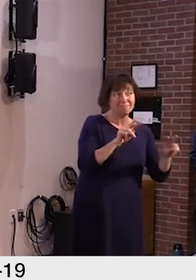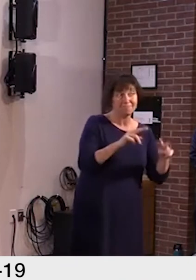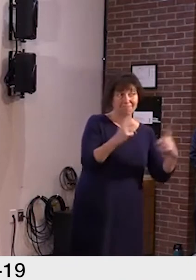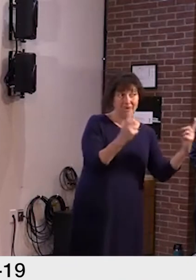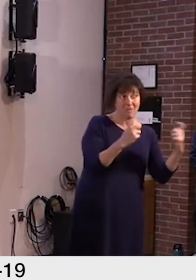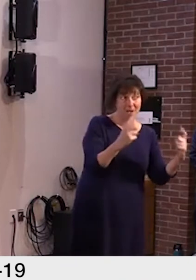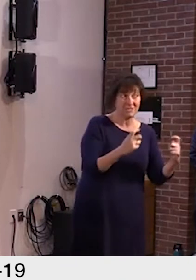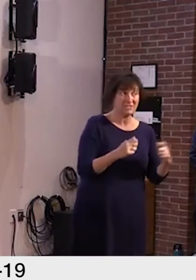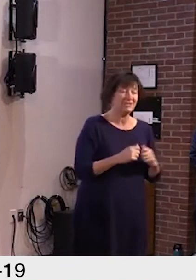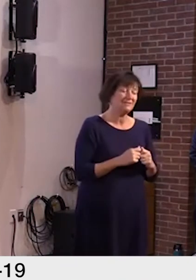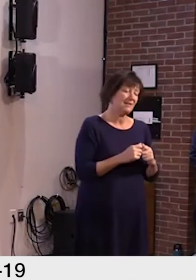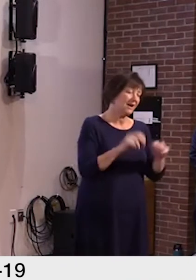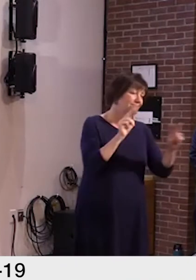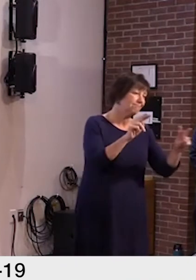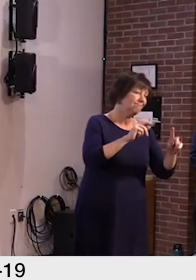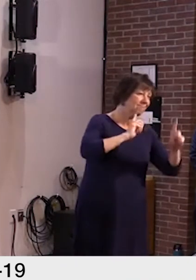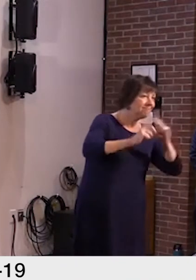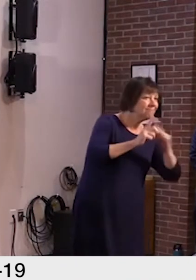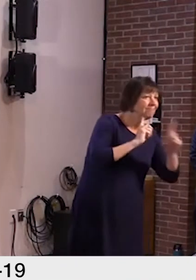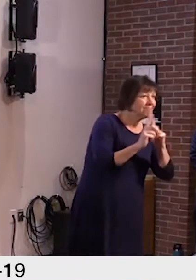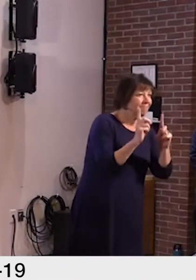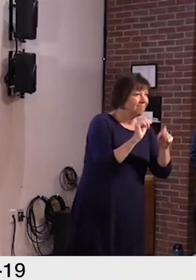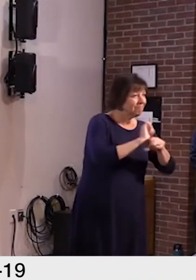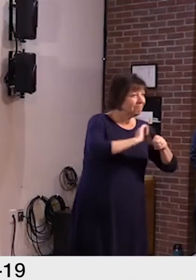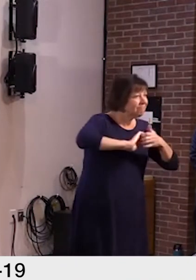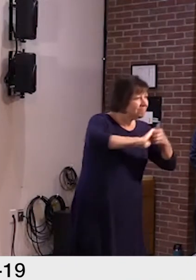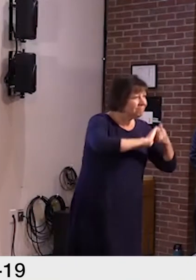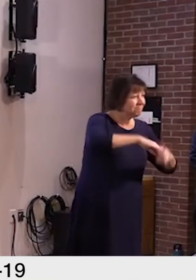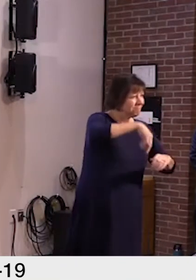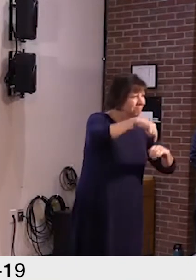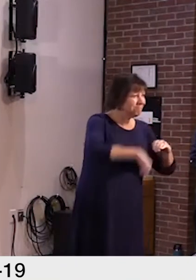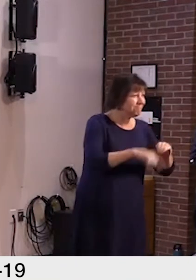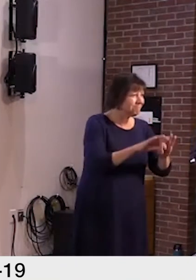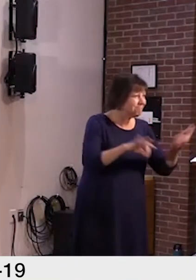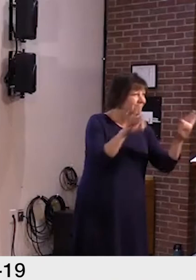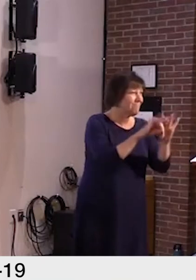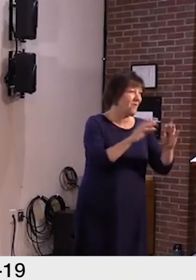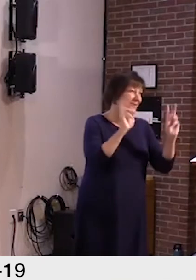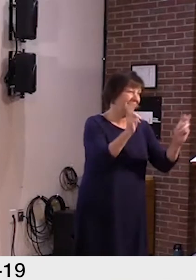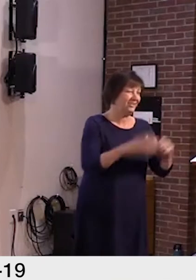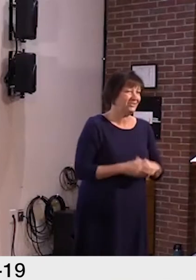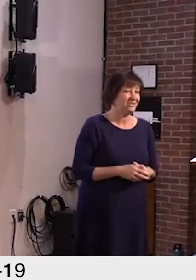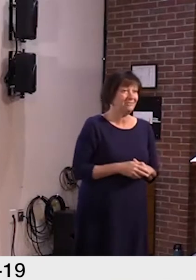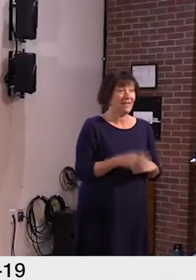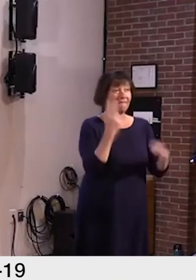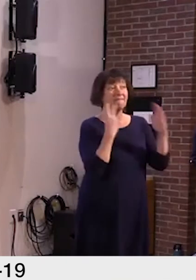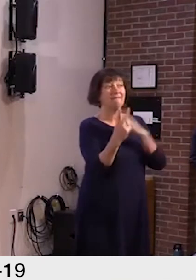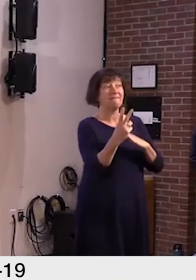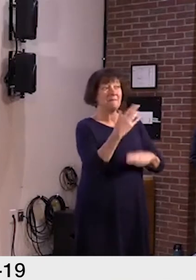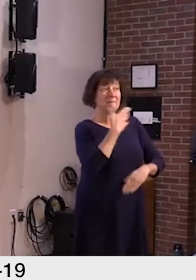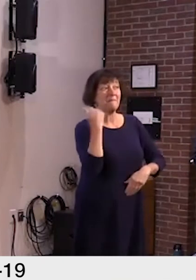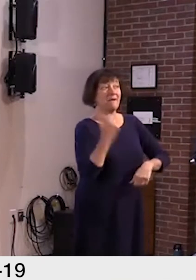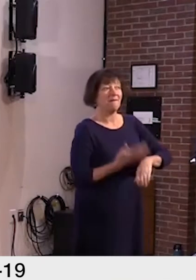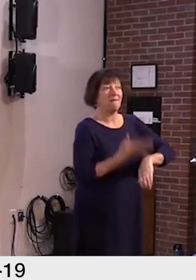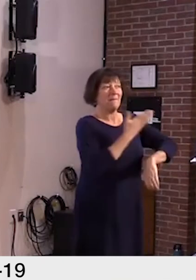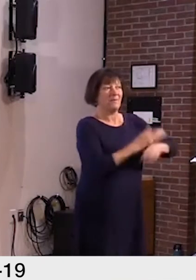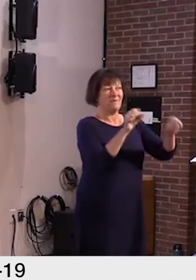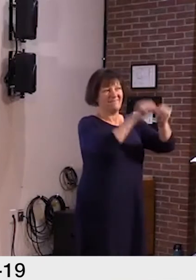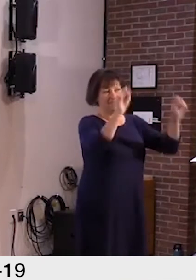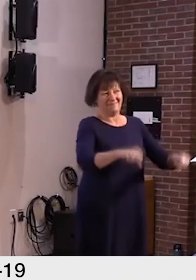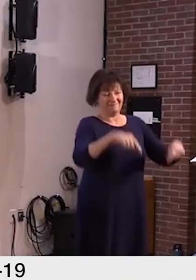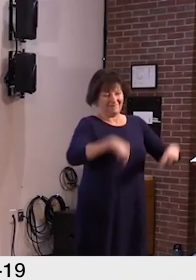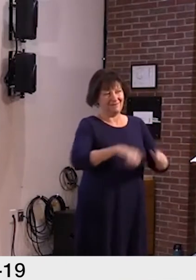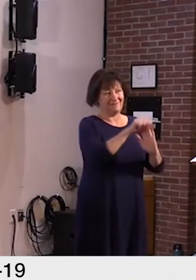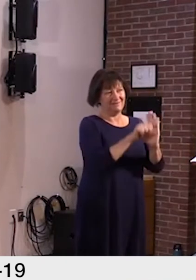I look forward to having deeper conversations about this important issue. And I look forward to having an even stronger system in Vermont. Thank you.